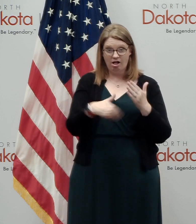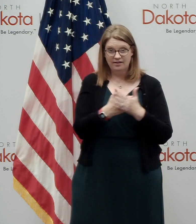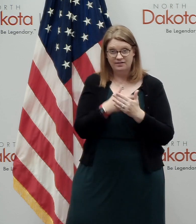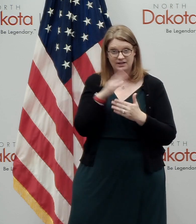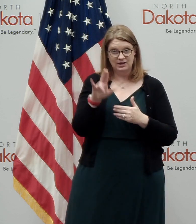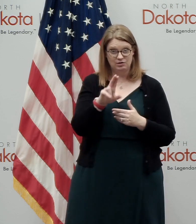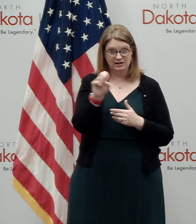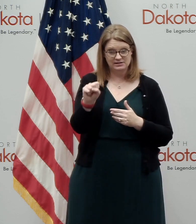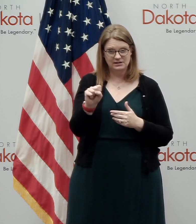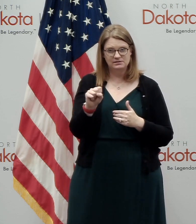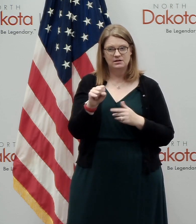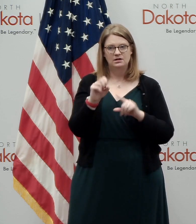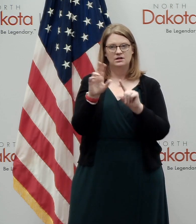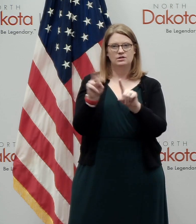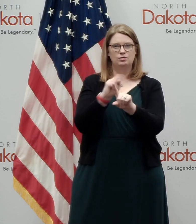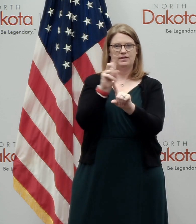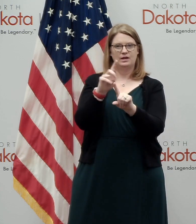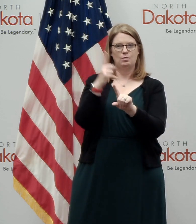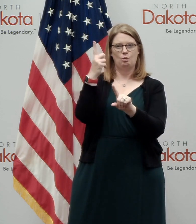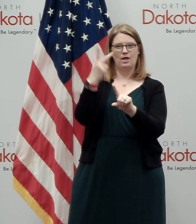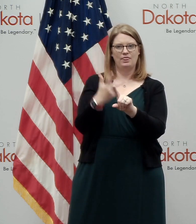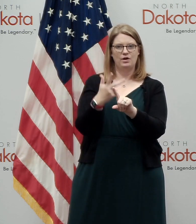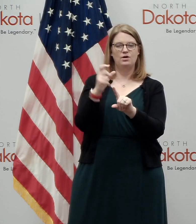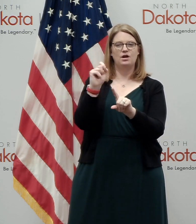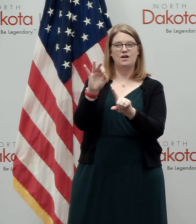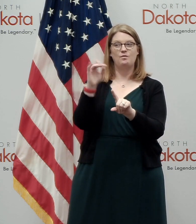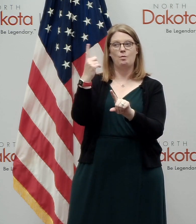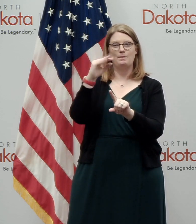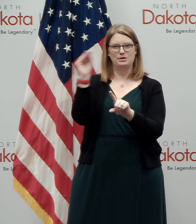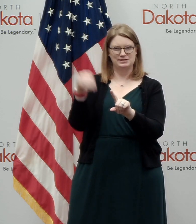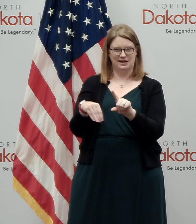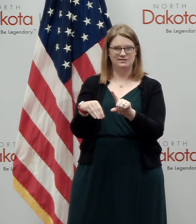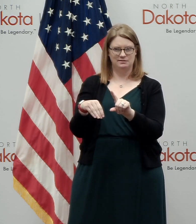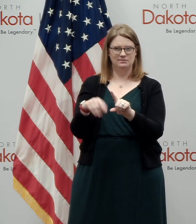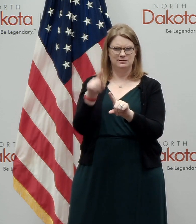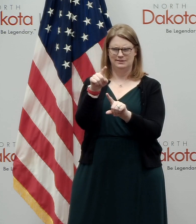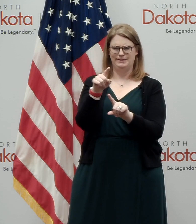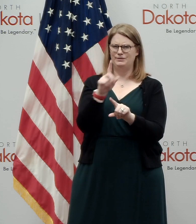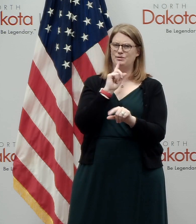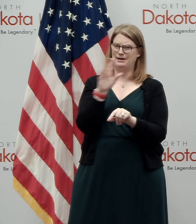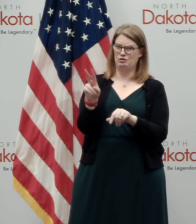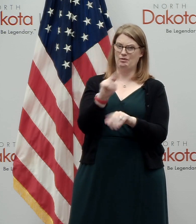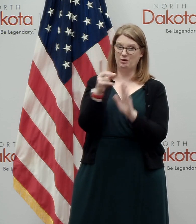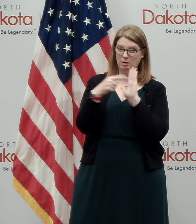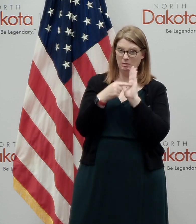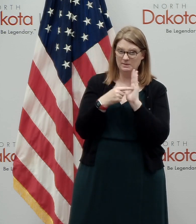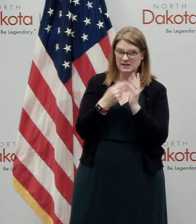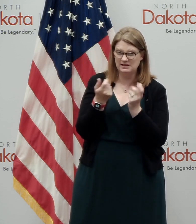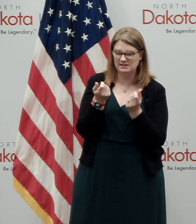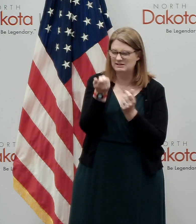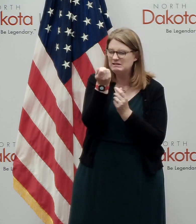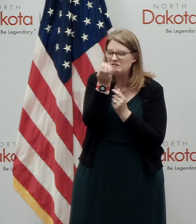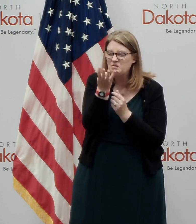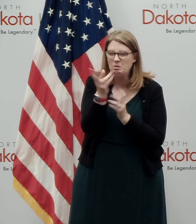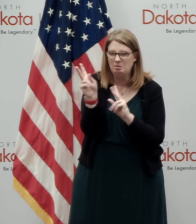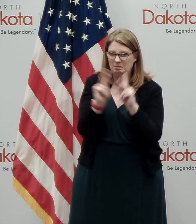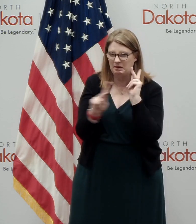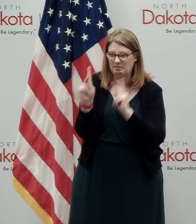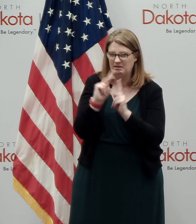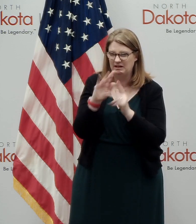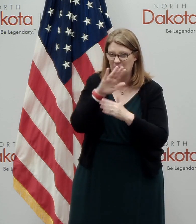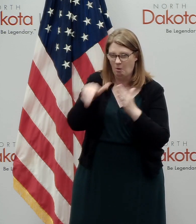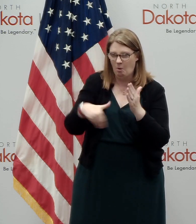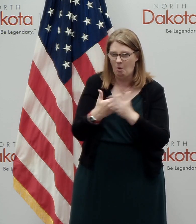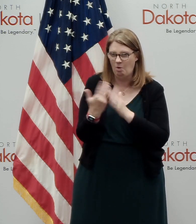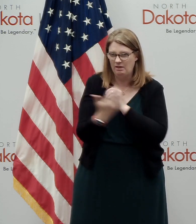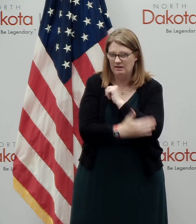representing one-third of one percent of the population of our country, then the few cases that we have here